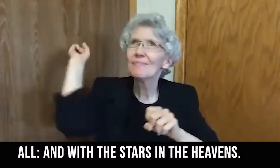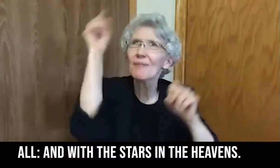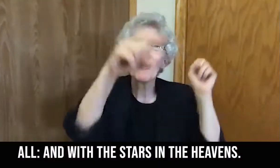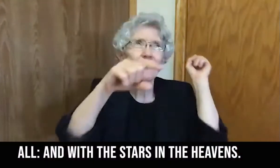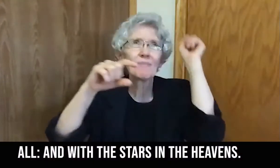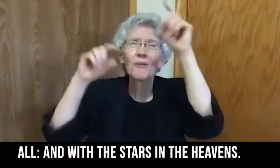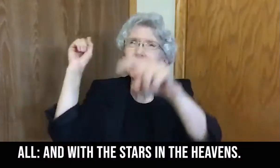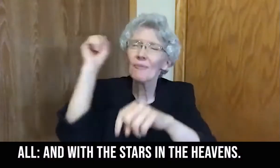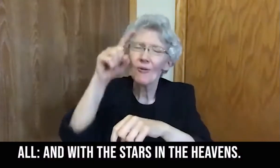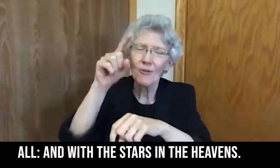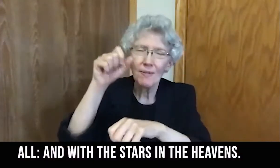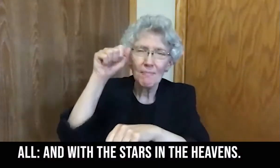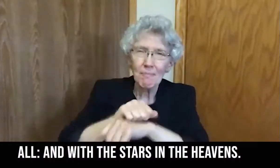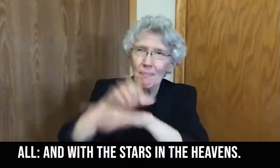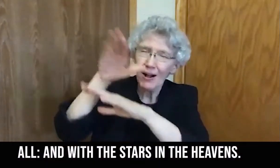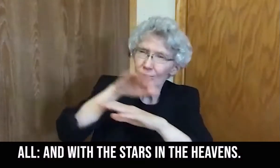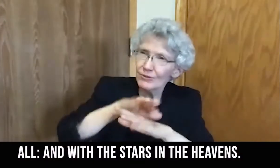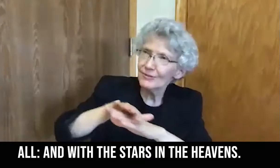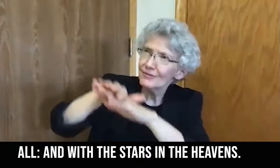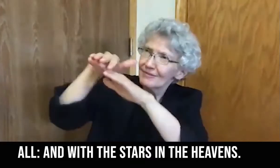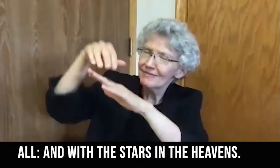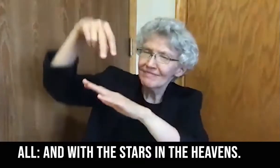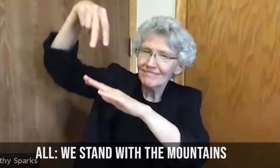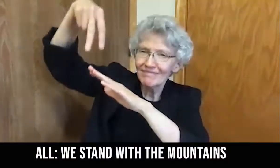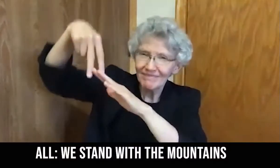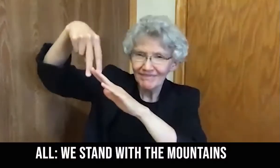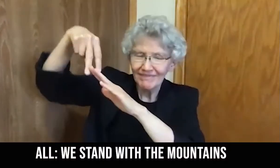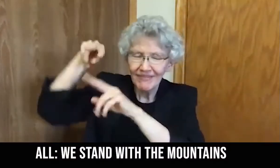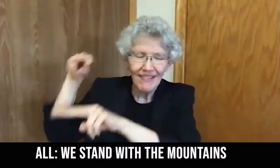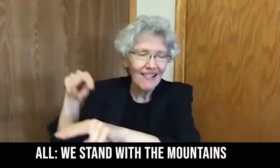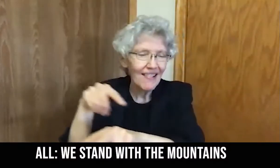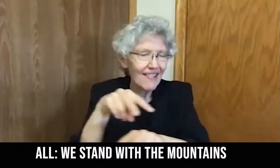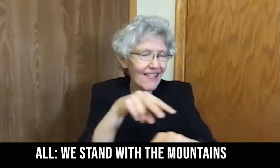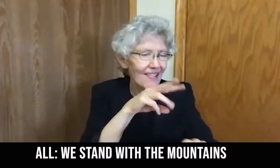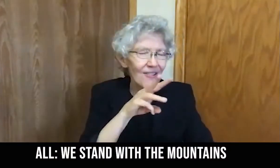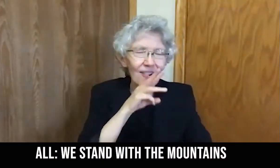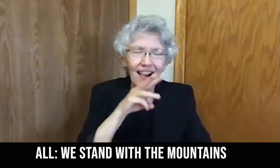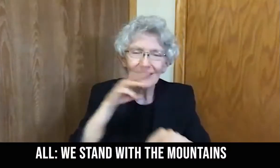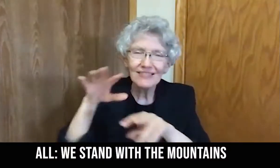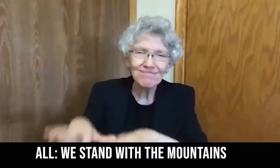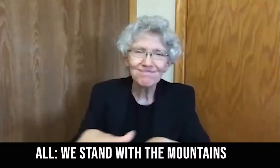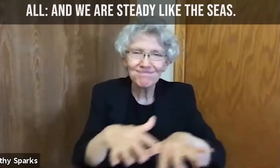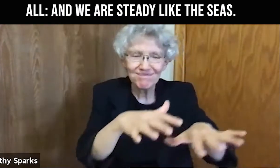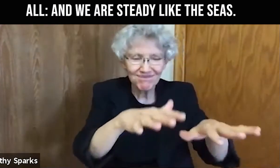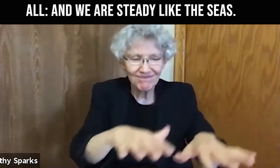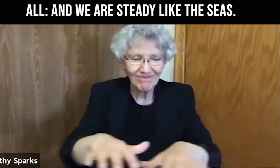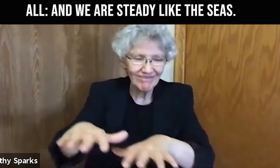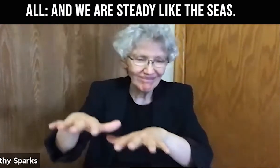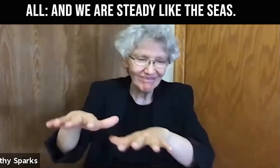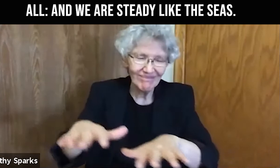And the stars in the heavens. We stand with the mountains. We we are steady like the